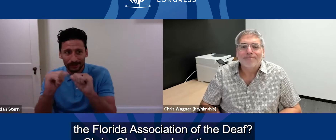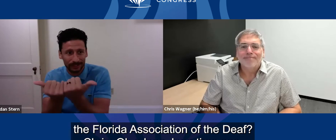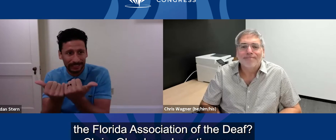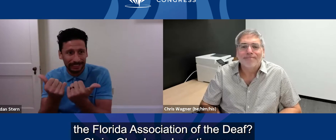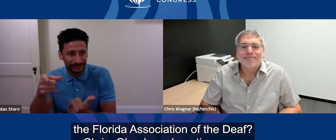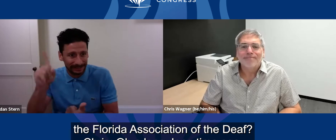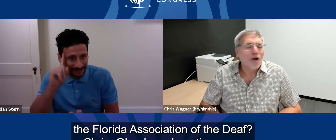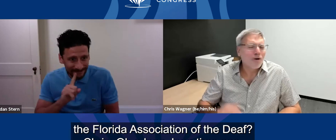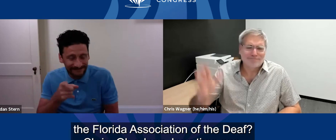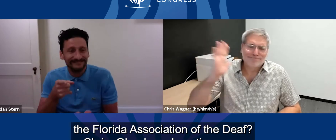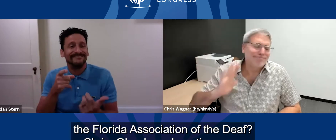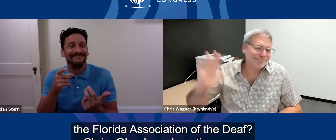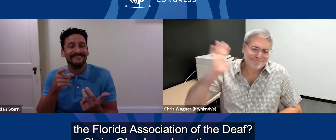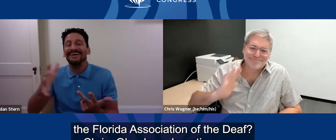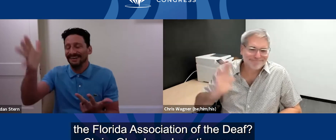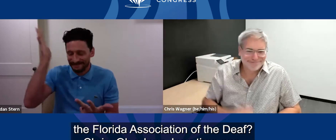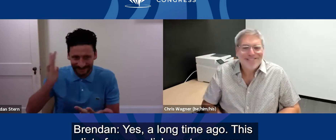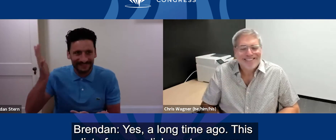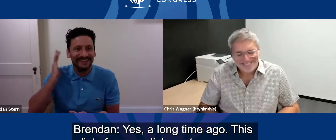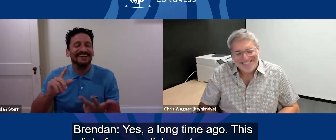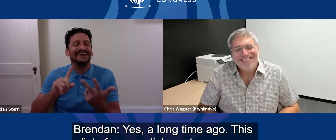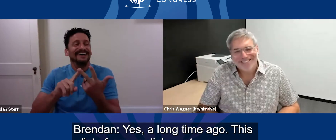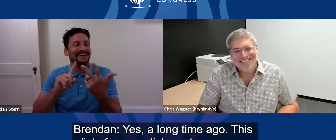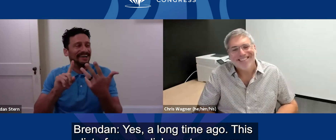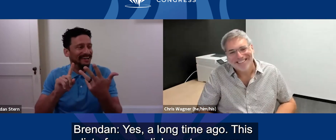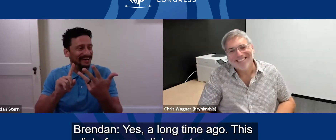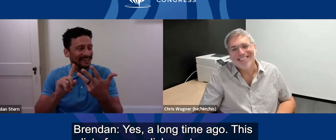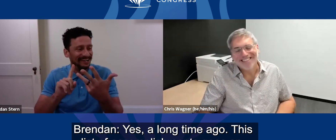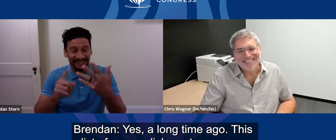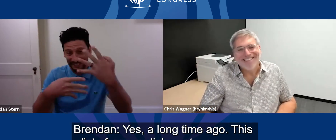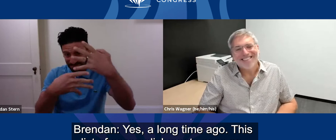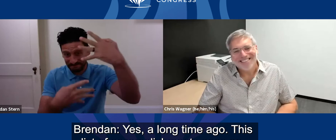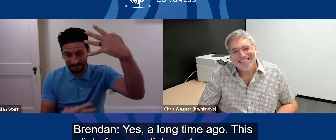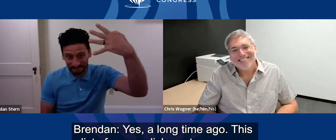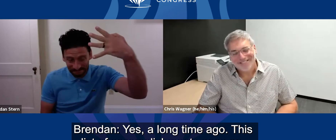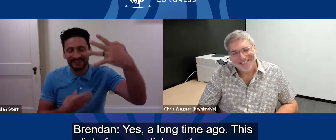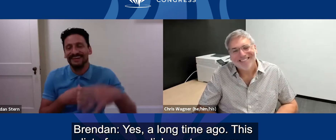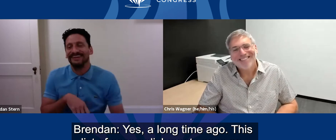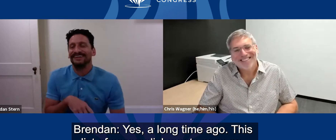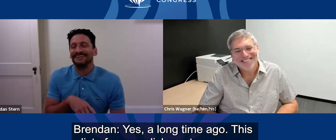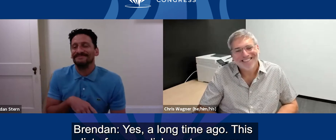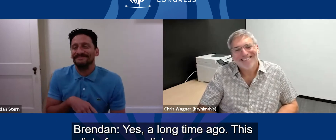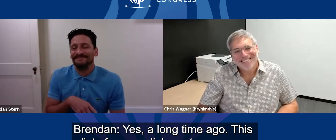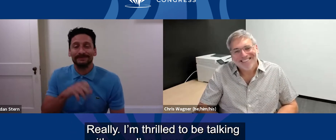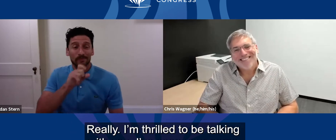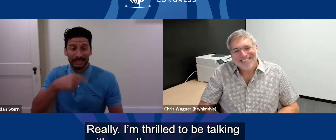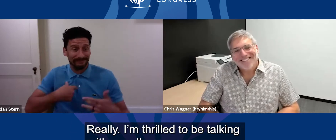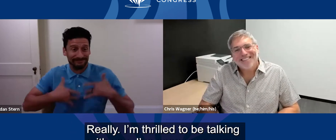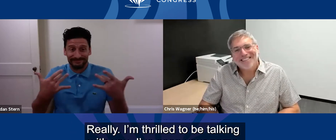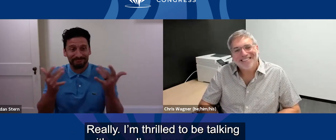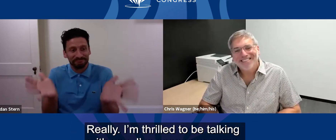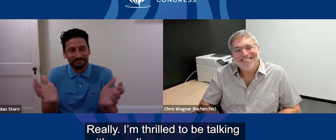Association of the Deaf. Oh, a long, long time ago. Oh yes, a long time ago. This is a list of accomplishments goes on.